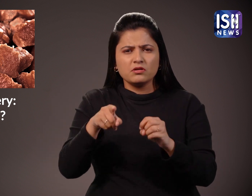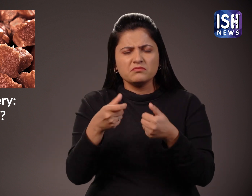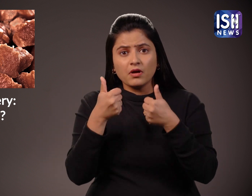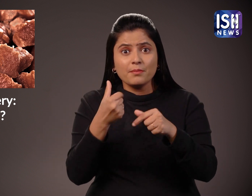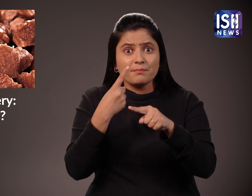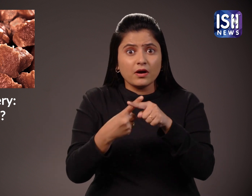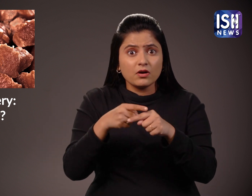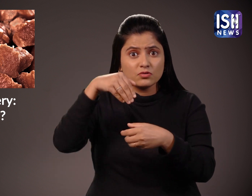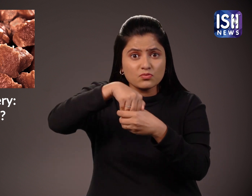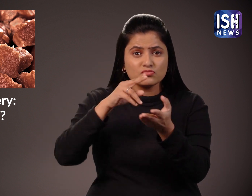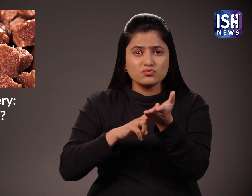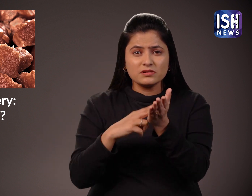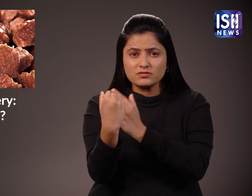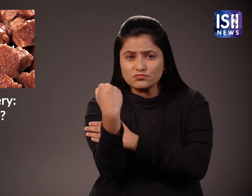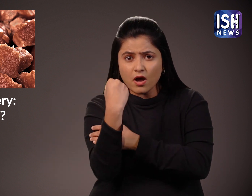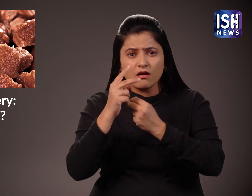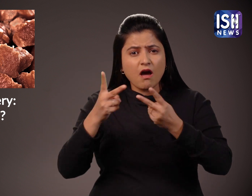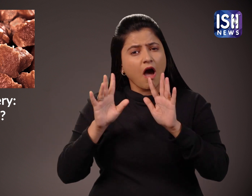It is chemical free and nutrient rich.